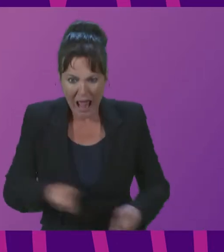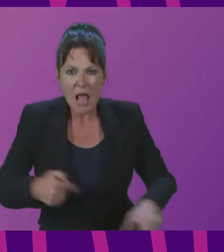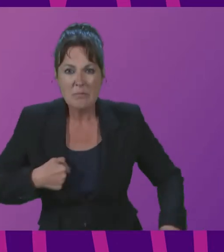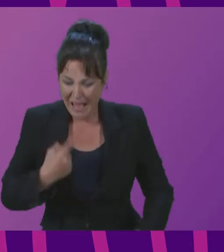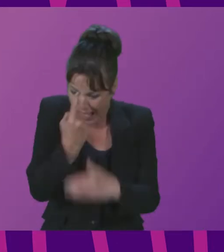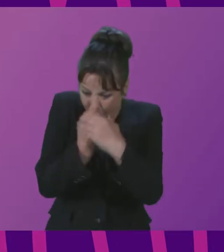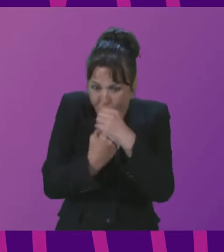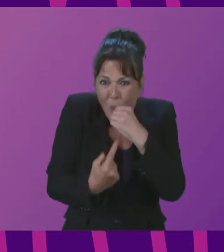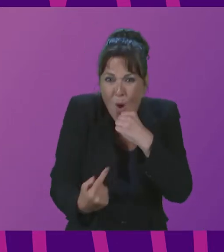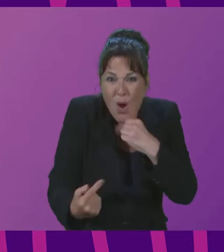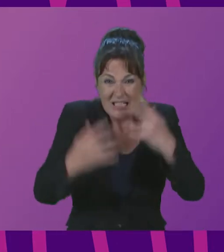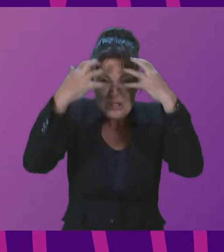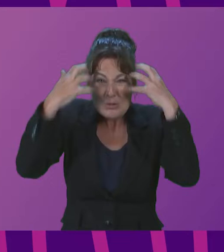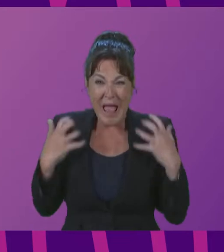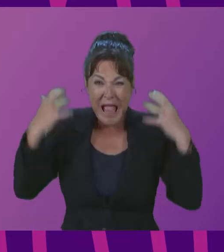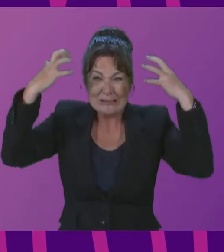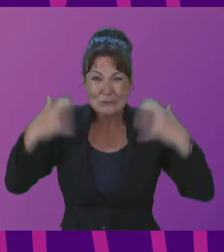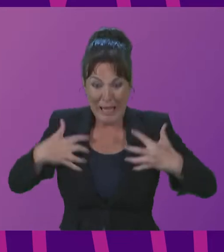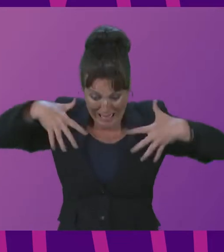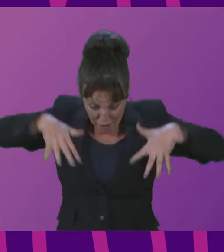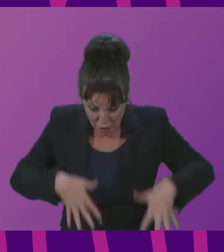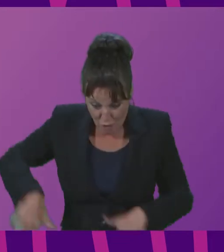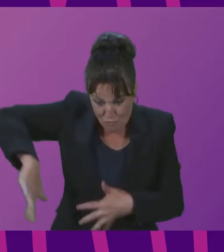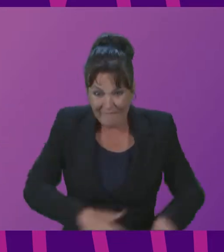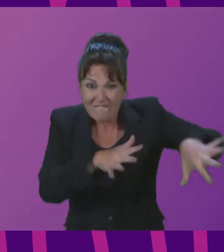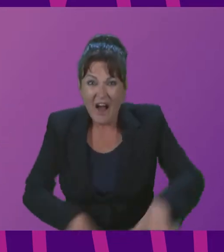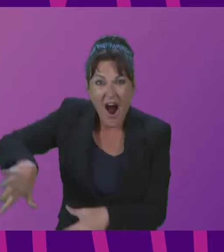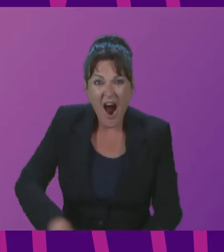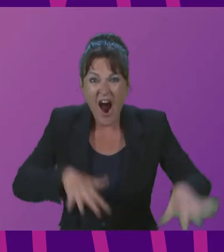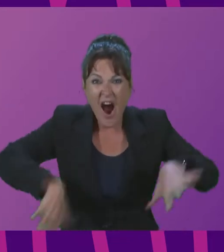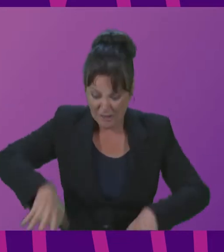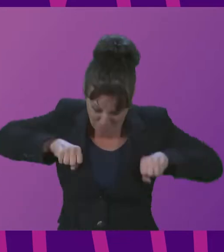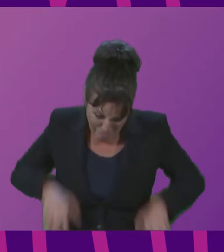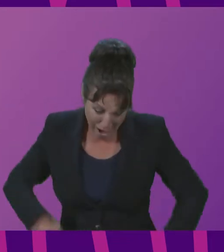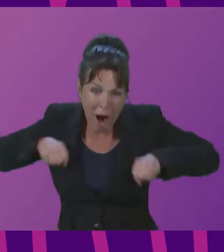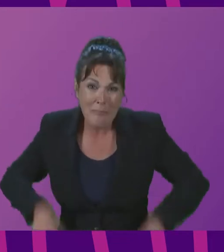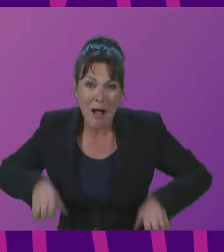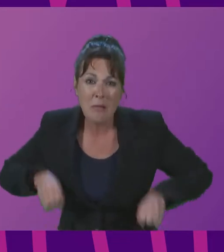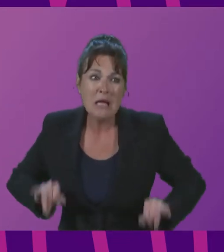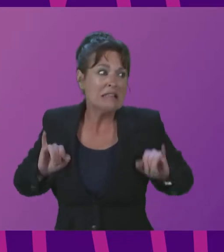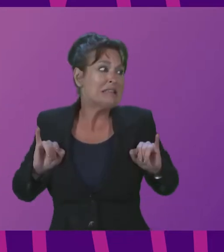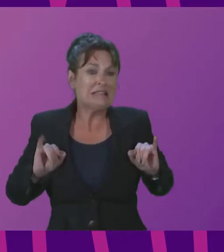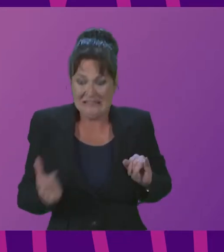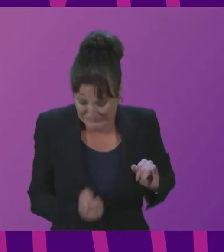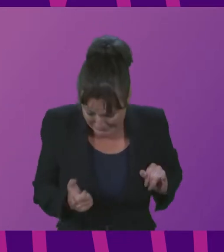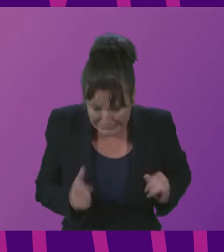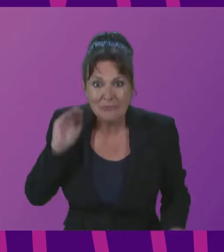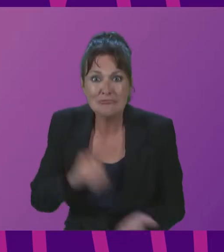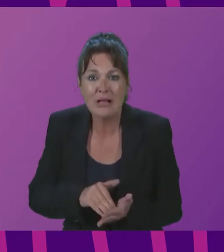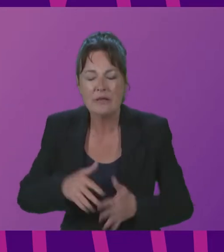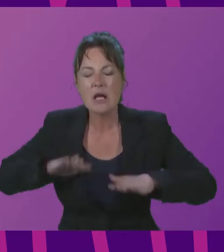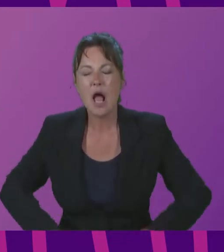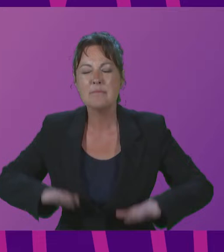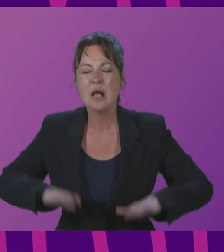a low neck V and sweat making rivers like the sea just pouring out oh there's a text she's here now so